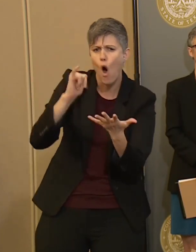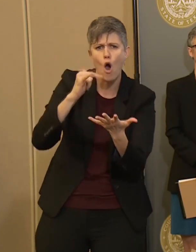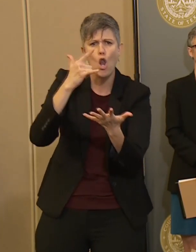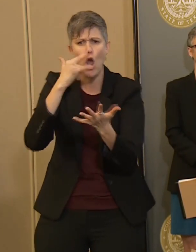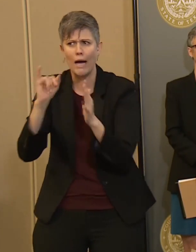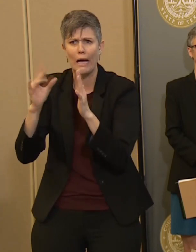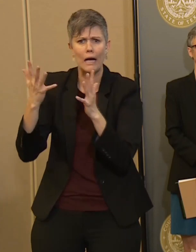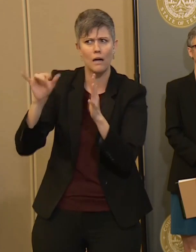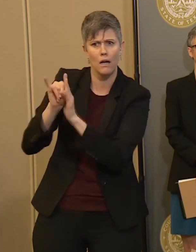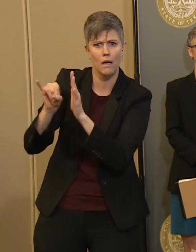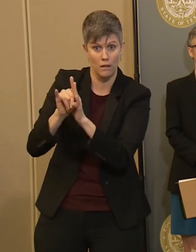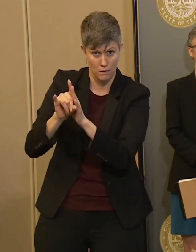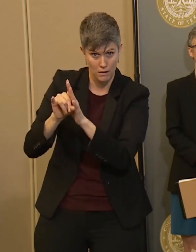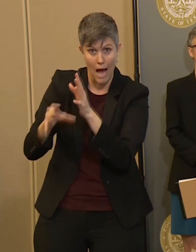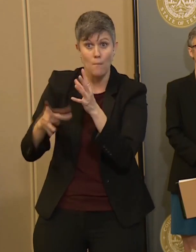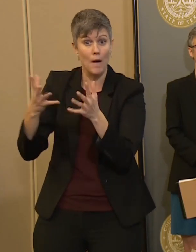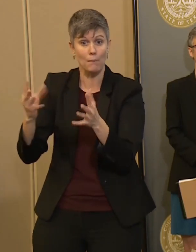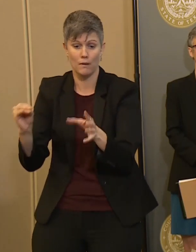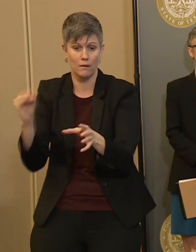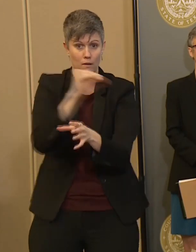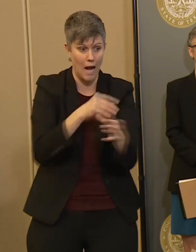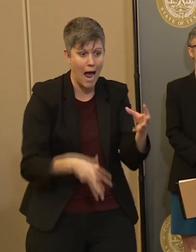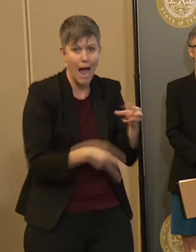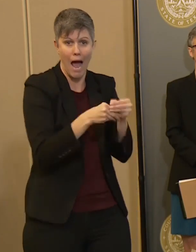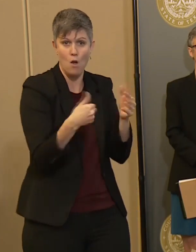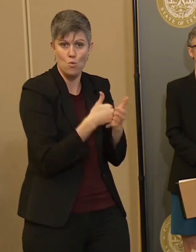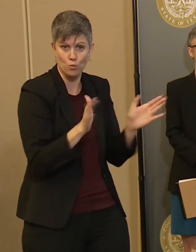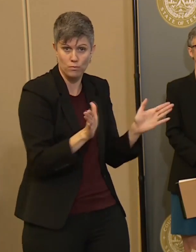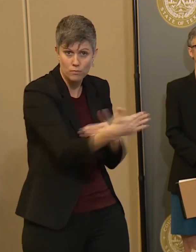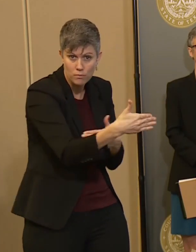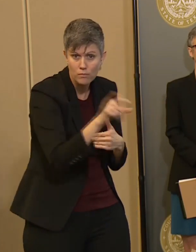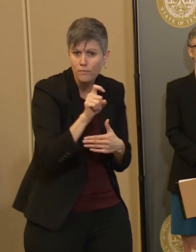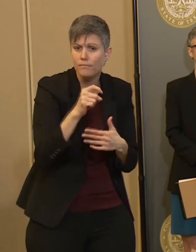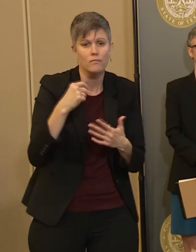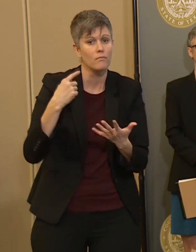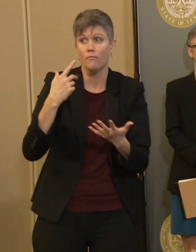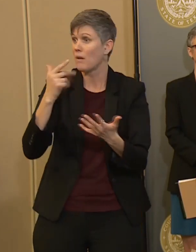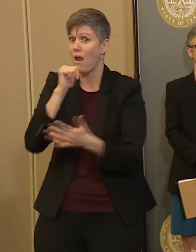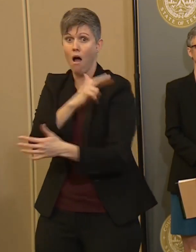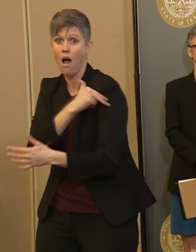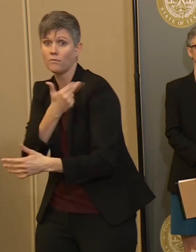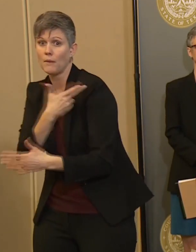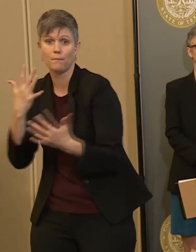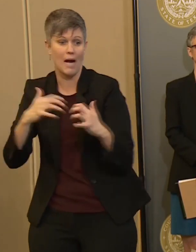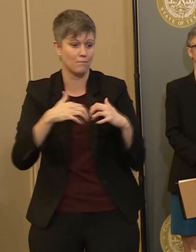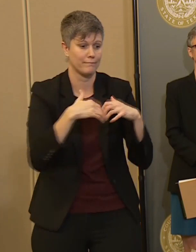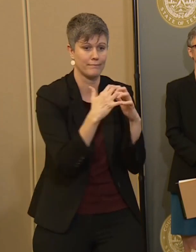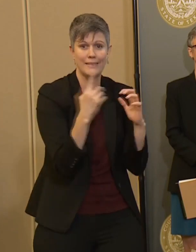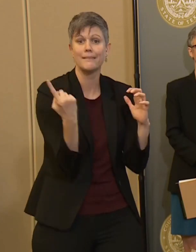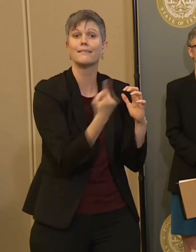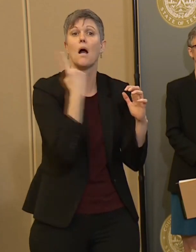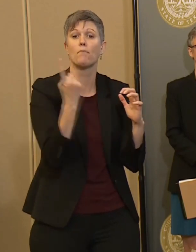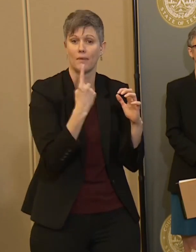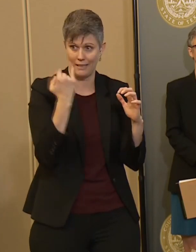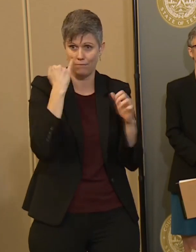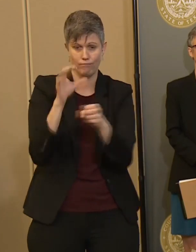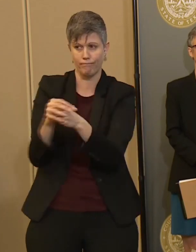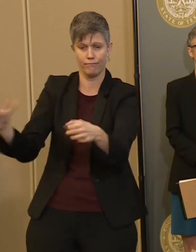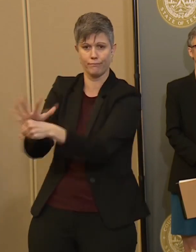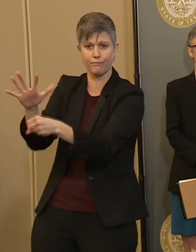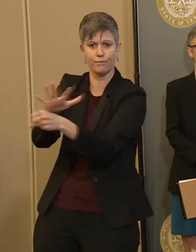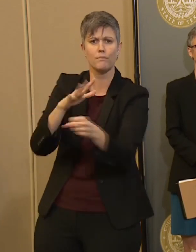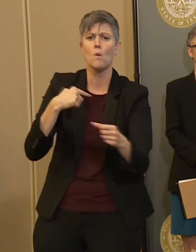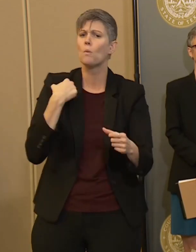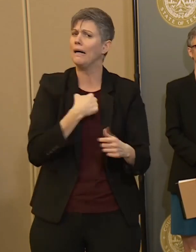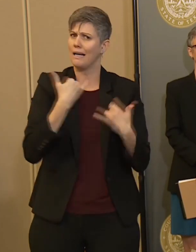additional sites where we could care for people that may not be located in a hospital. We are working on releasing